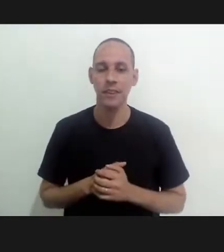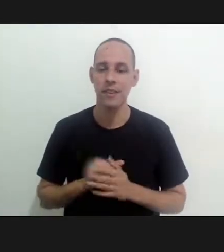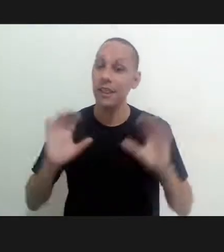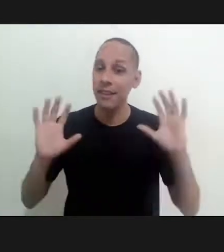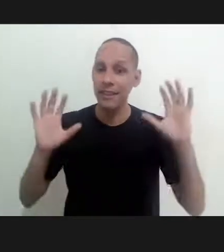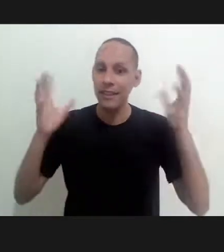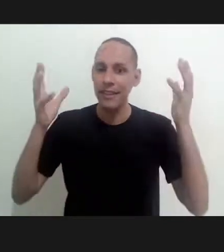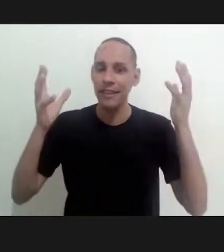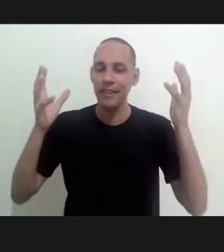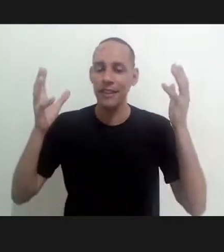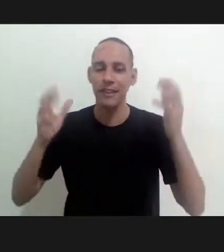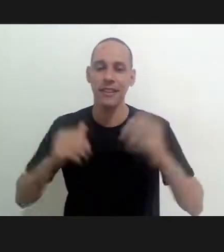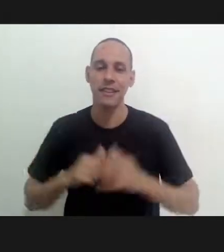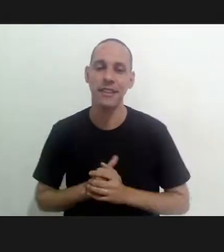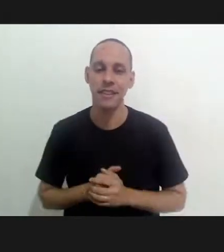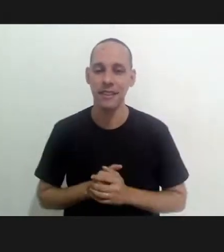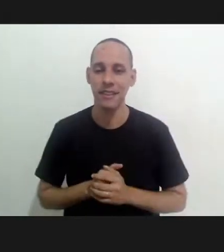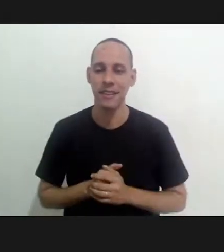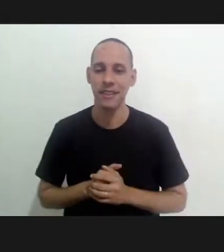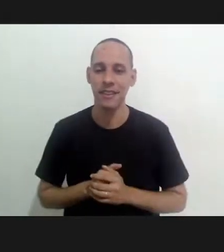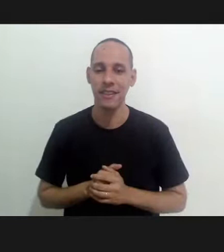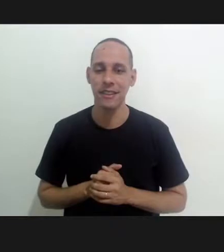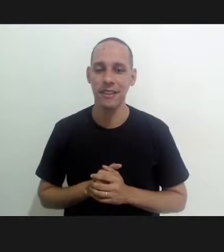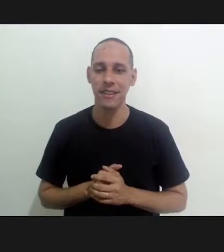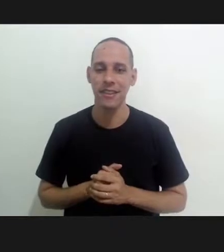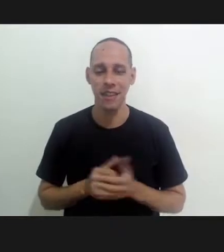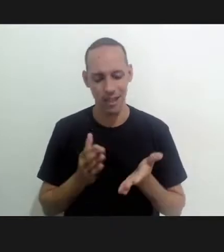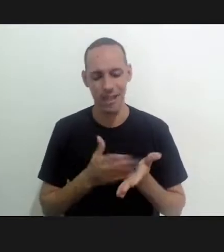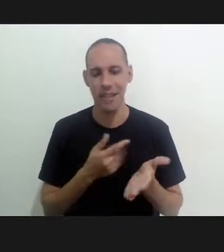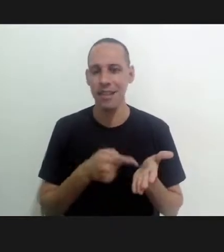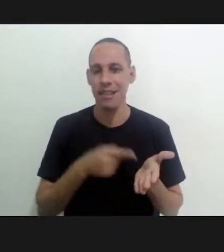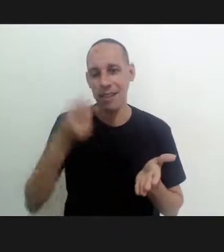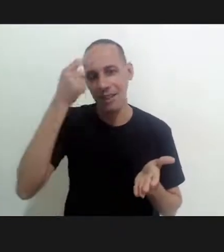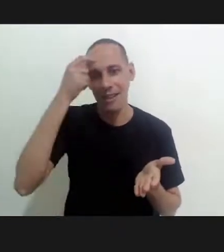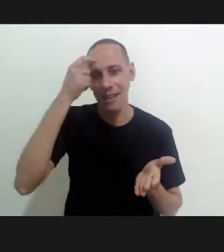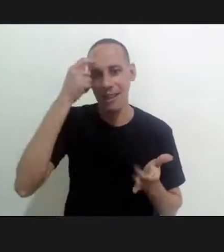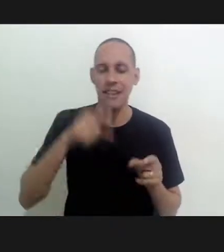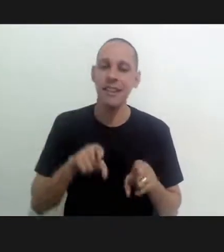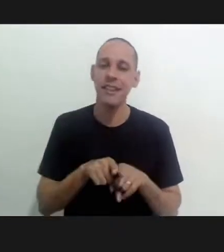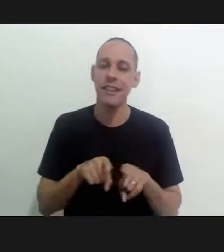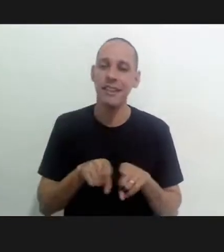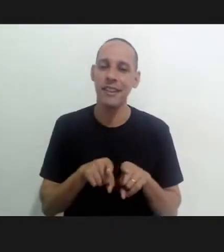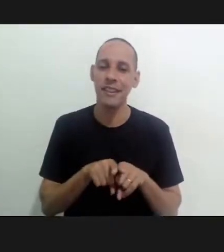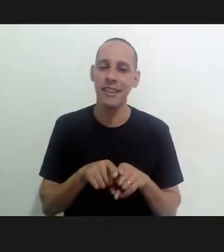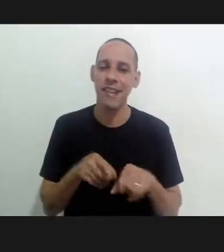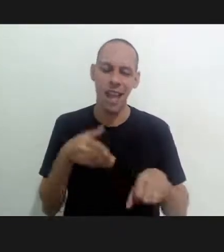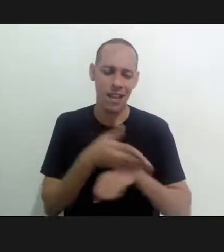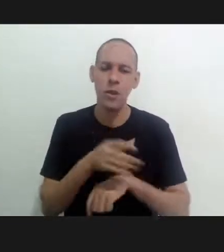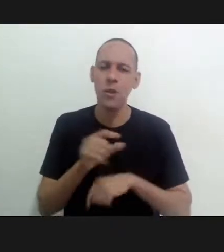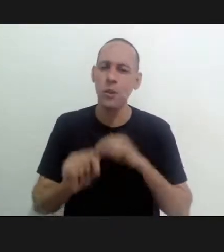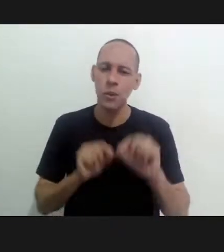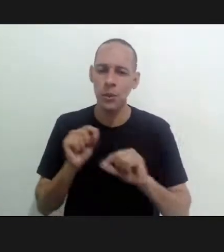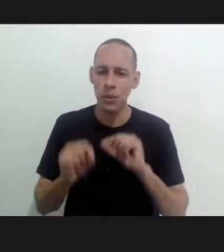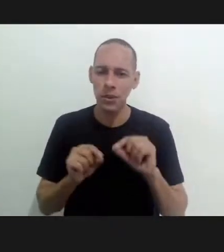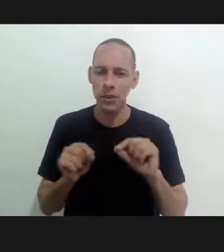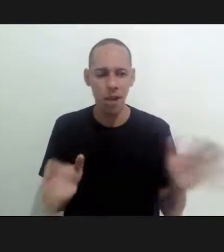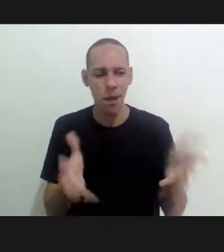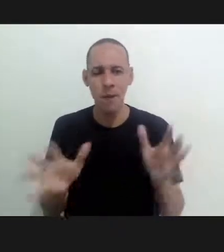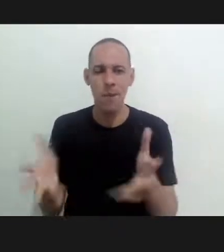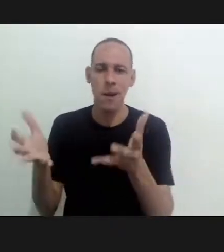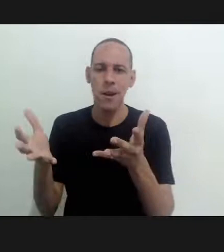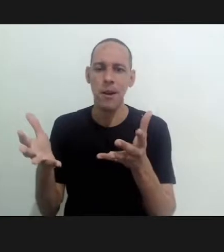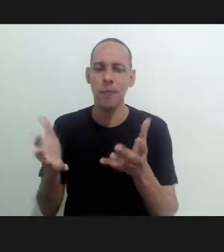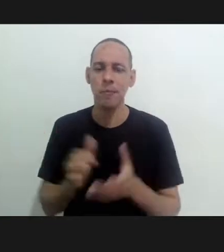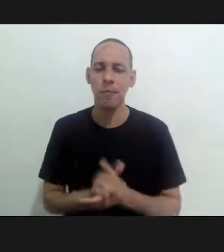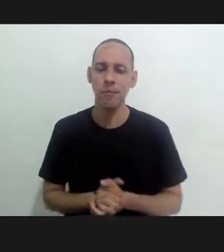to mention an event which memoria's journal participated in and was in a certain manner helped